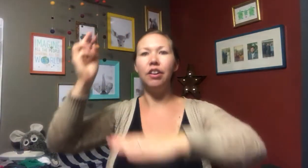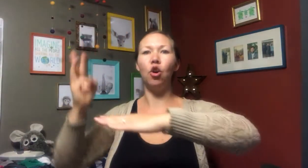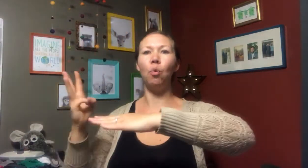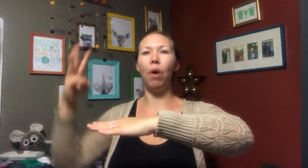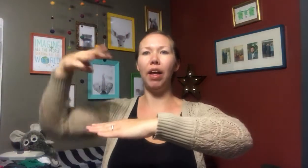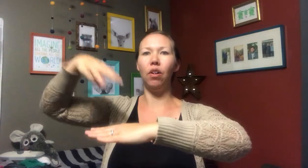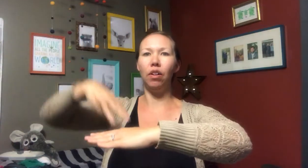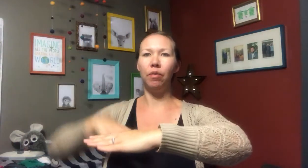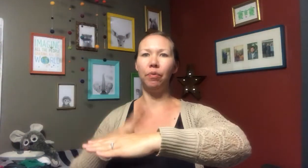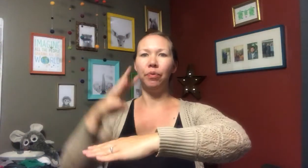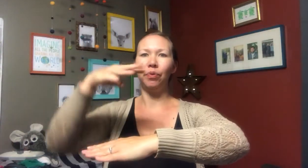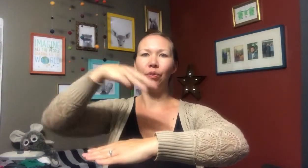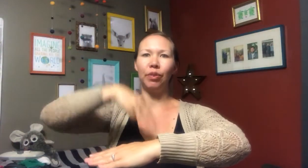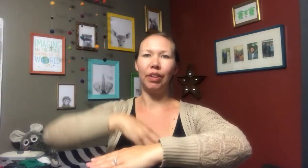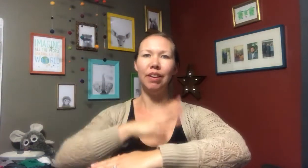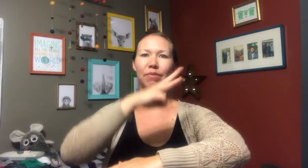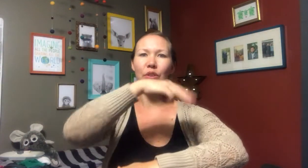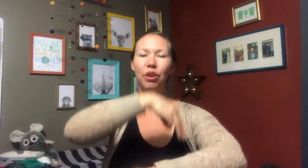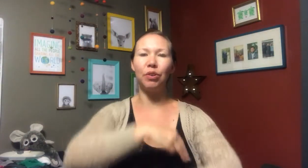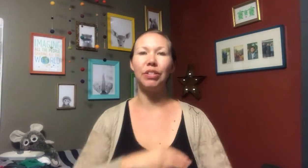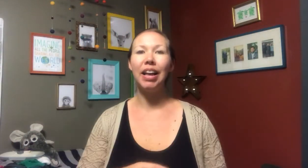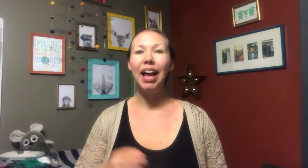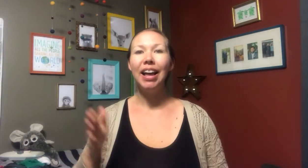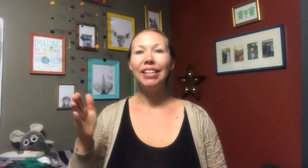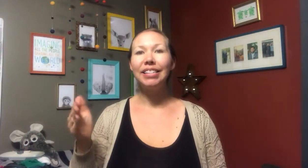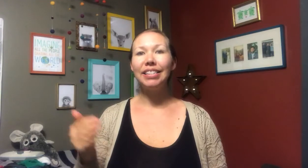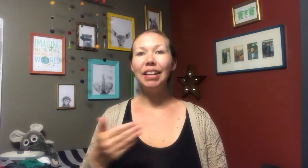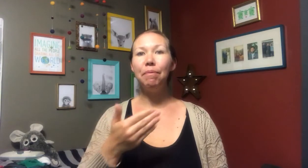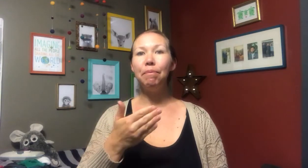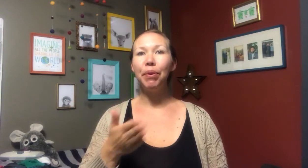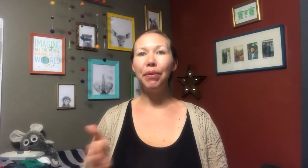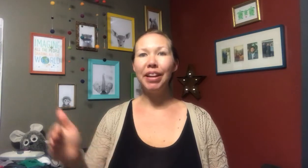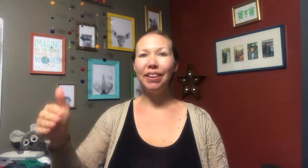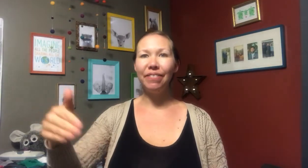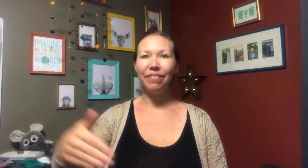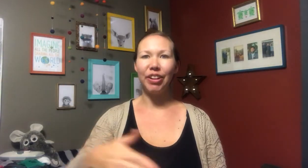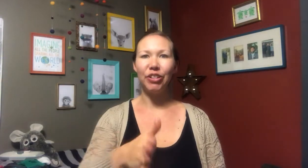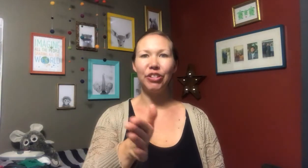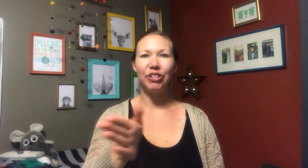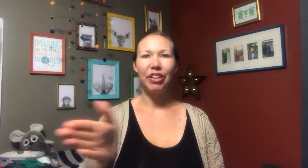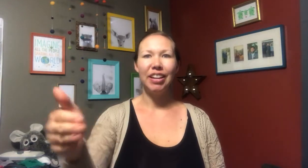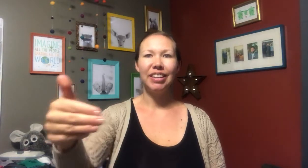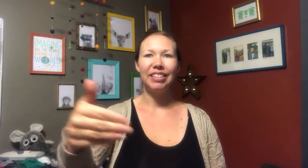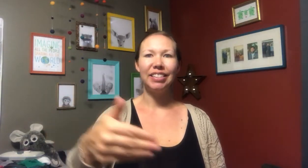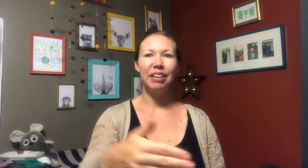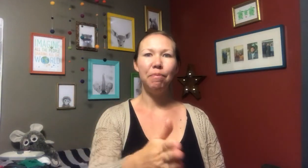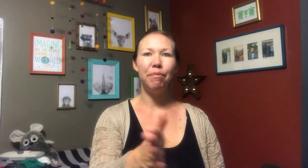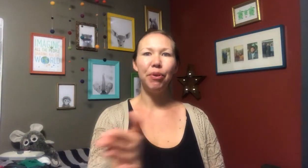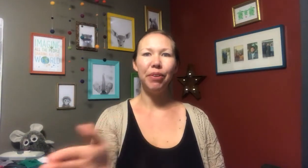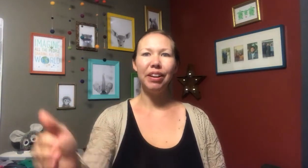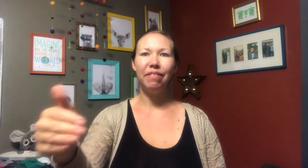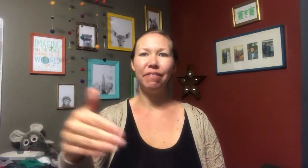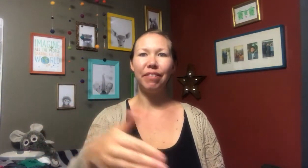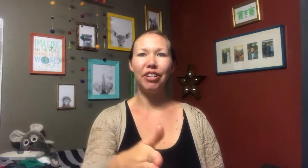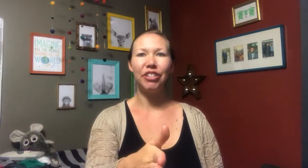whale. Okay, so it goes, slippery fish, slippery fish,